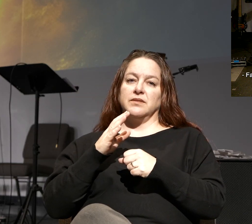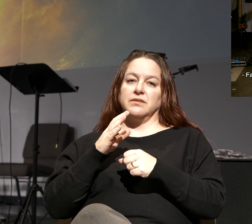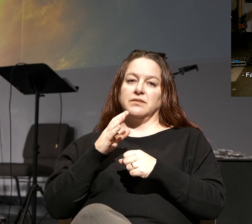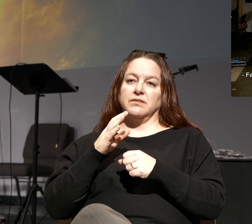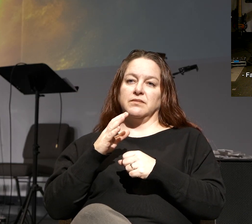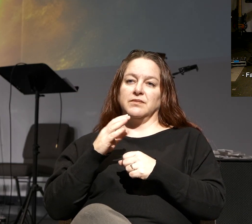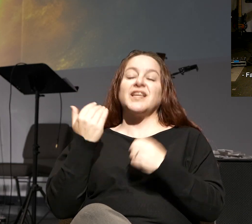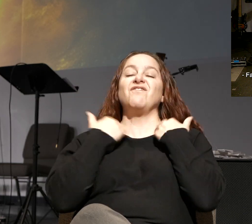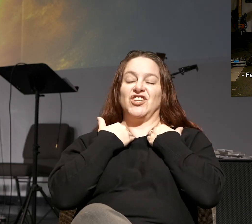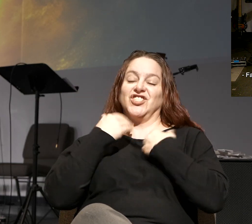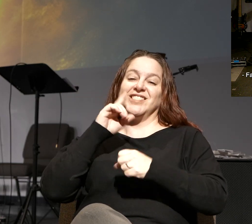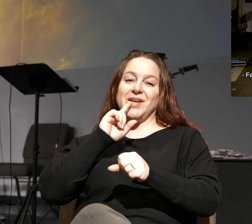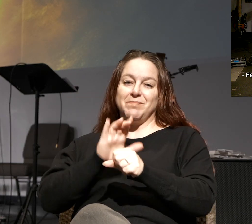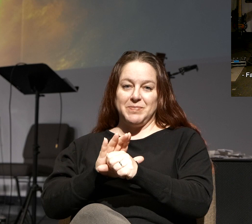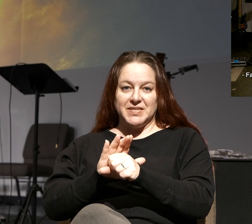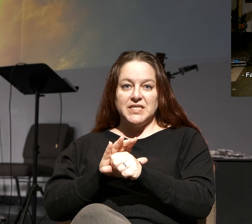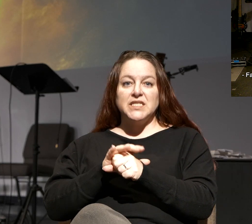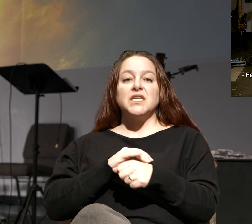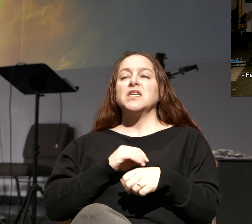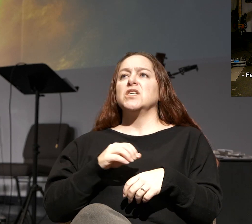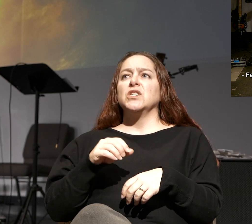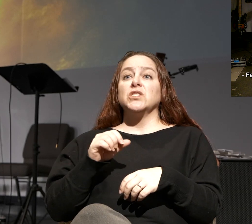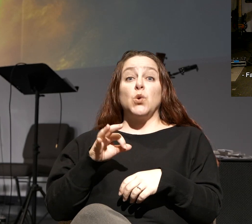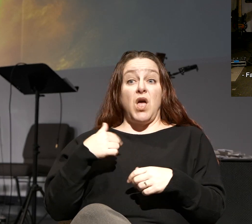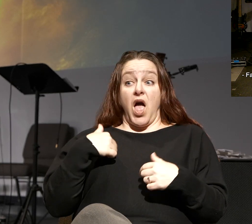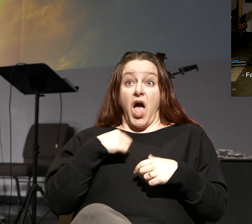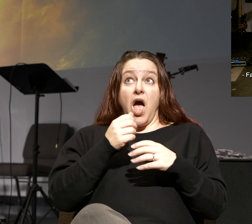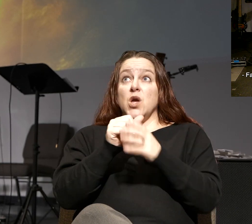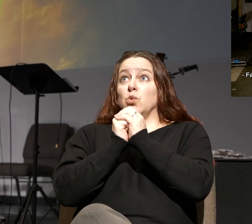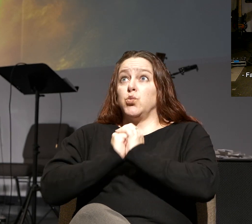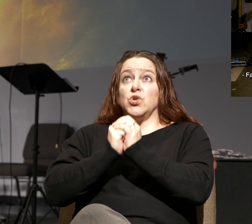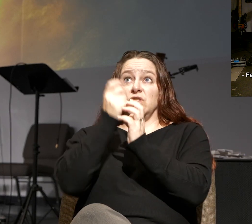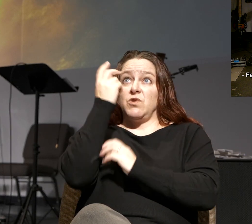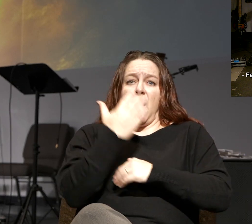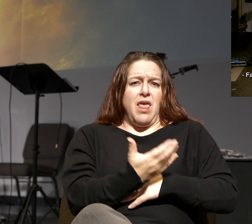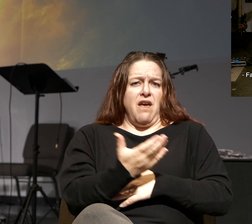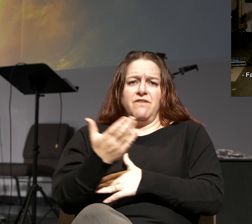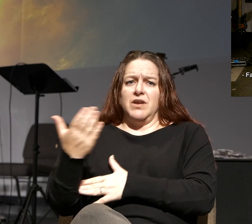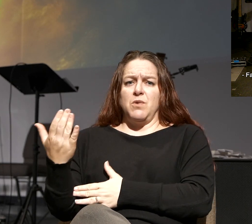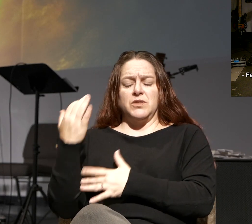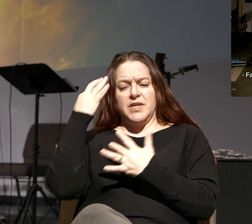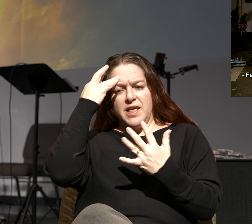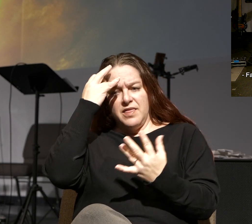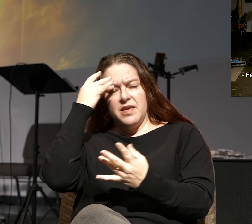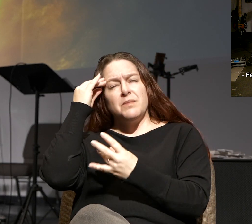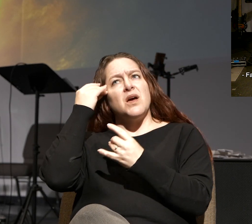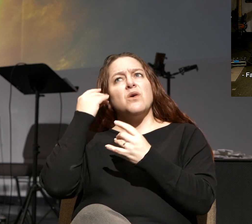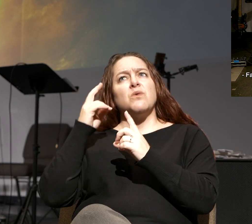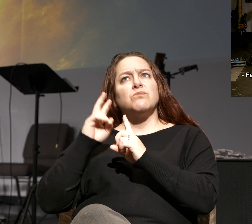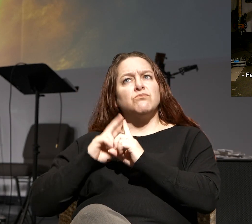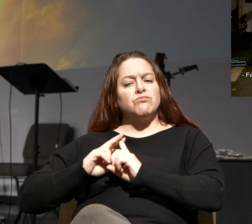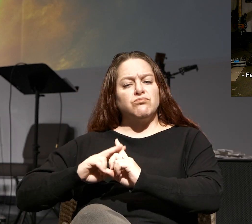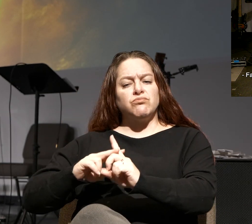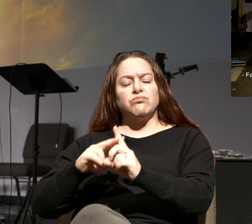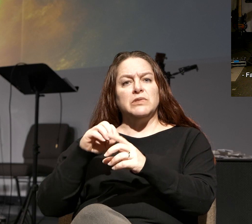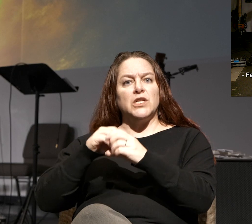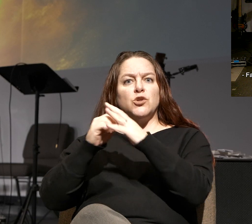worship kind of go hand in hand. So I worship God every morning. And so I think out the implications in worship,